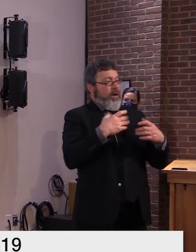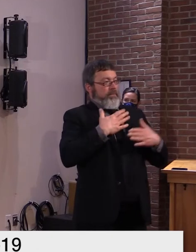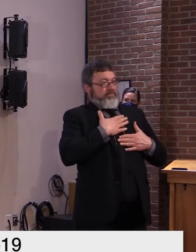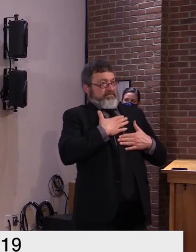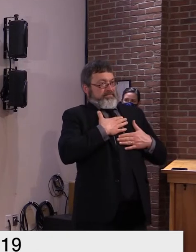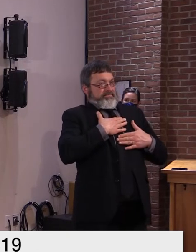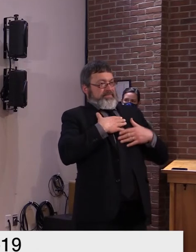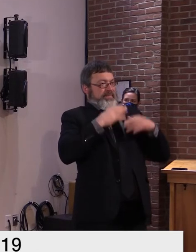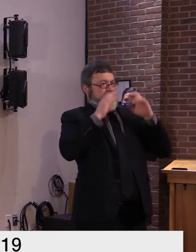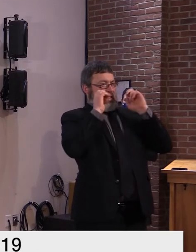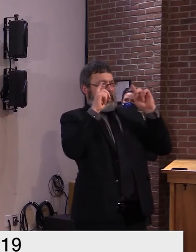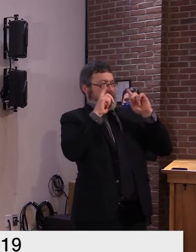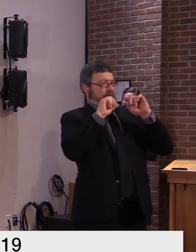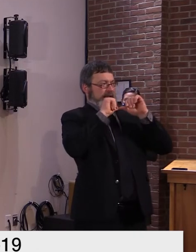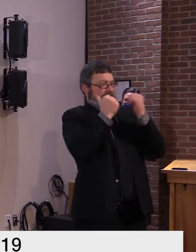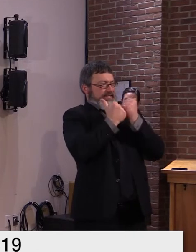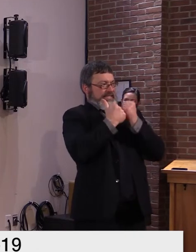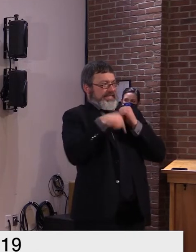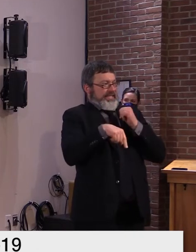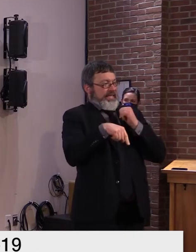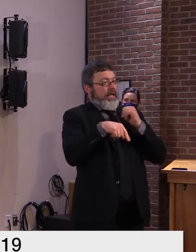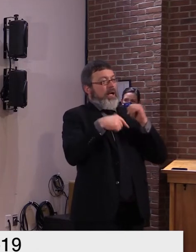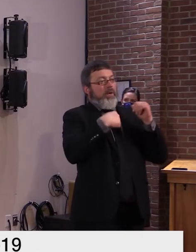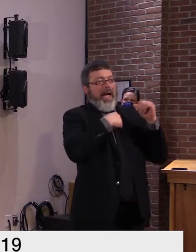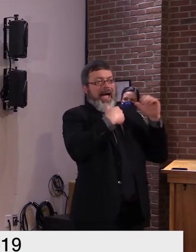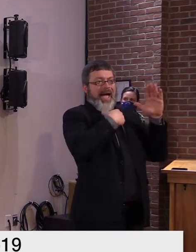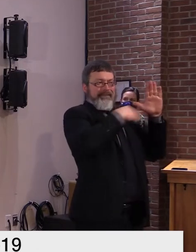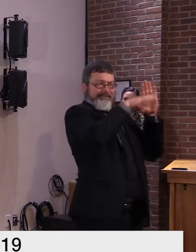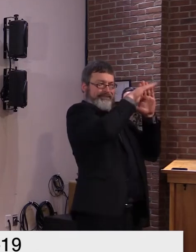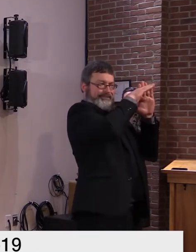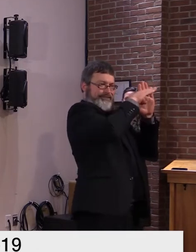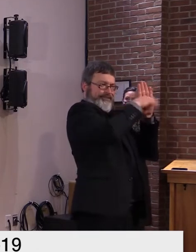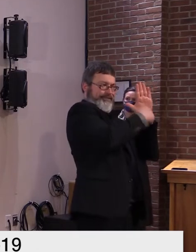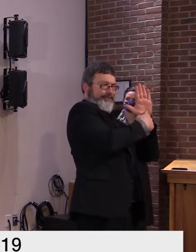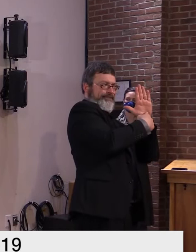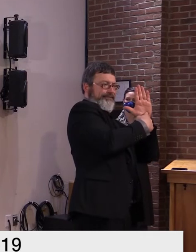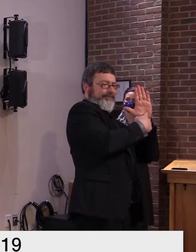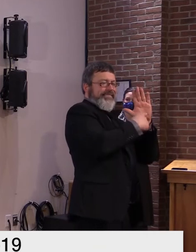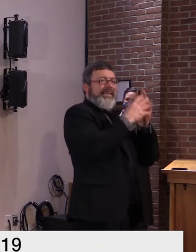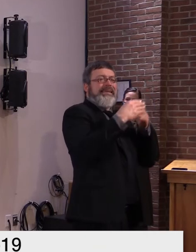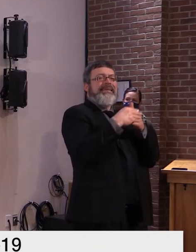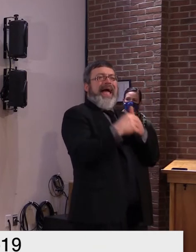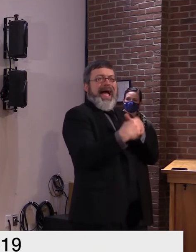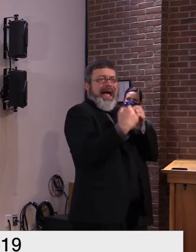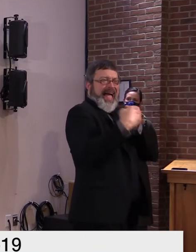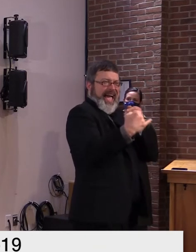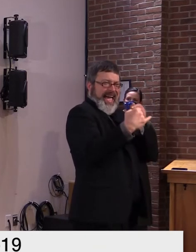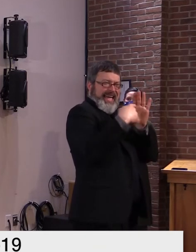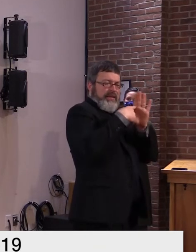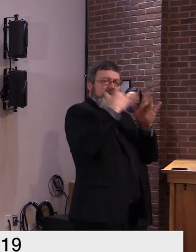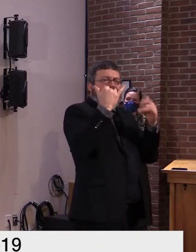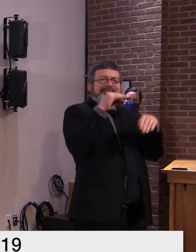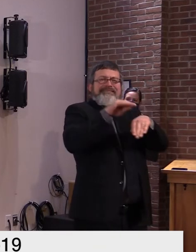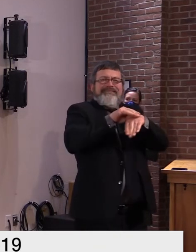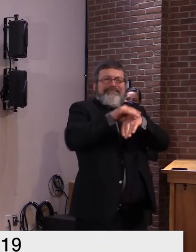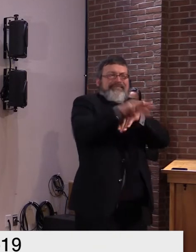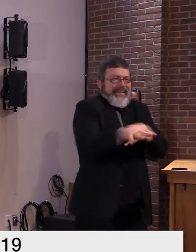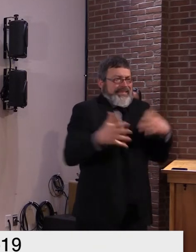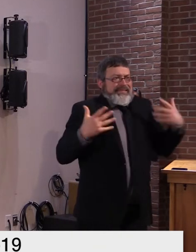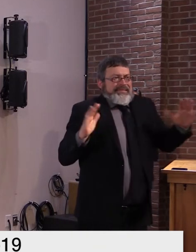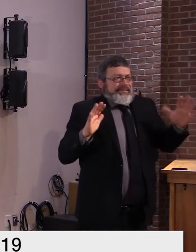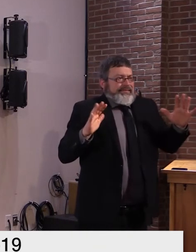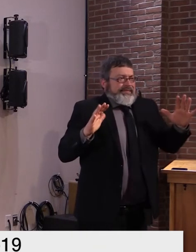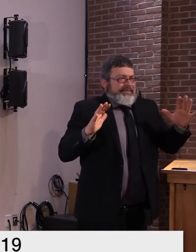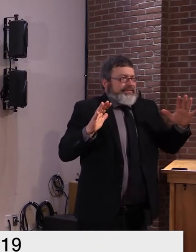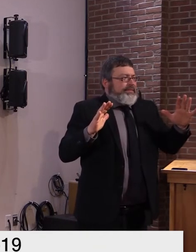again in keeping with the uh goal of of not mixing